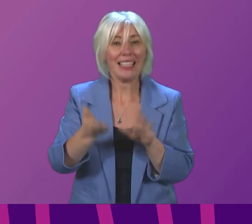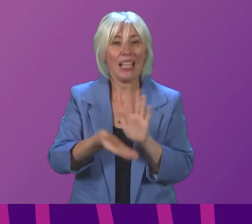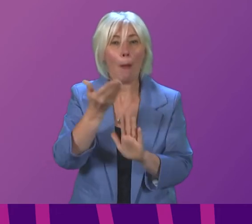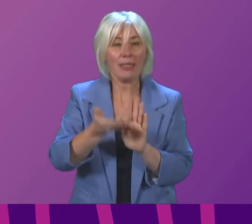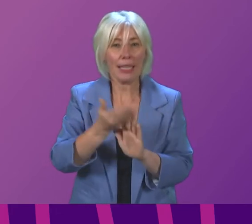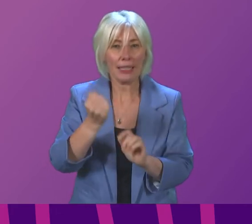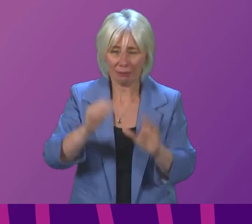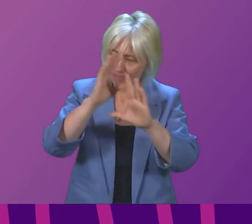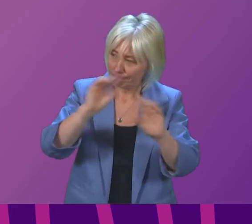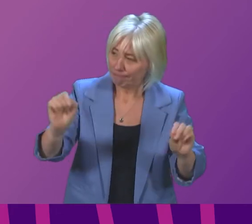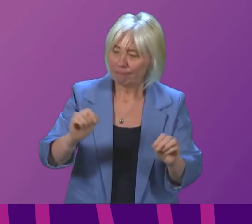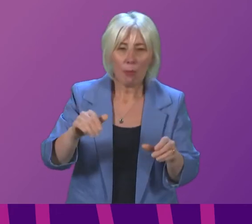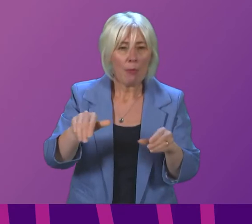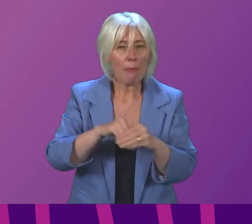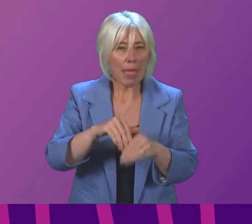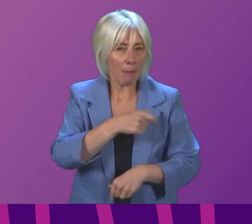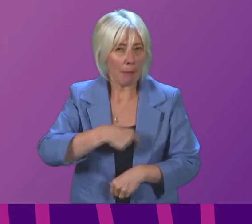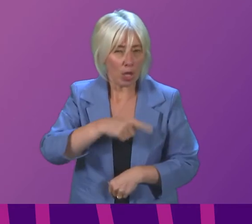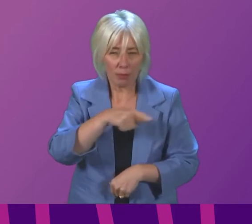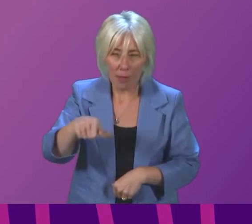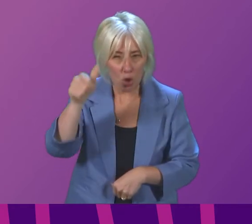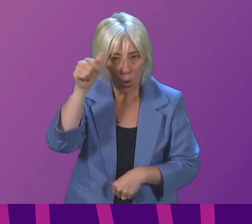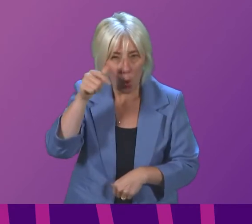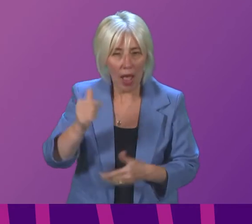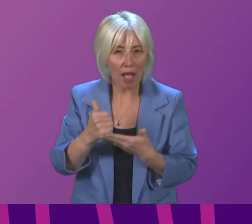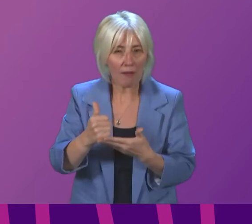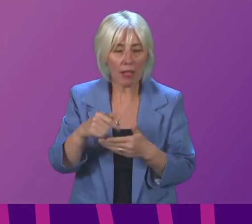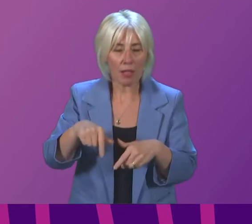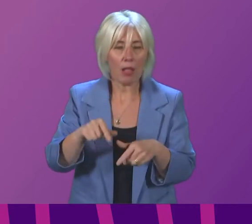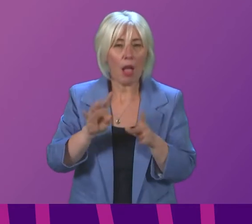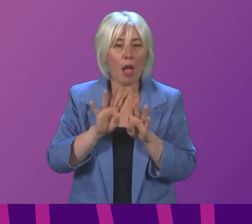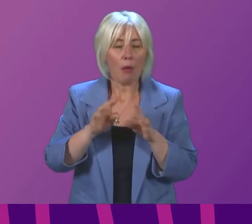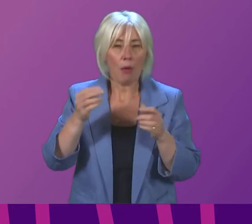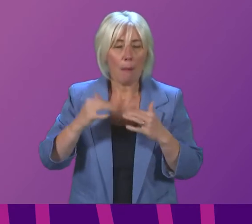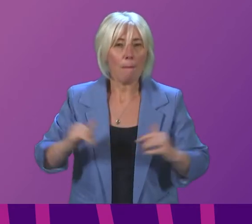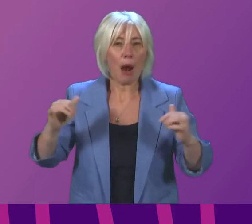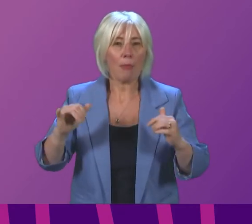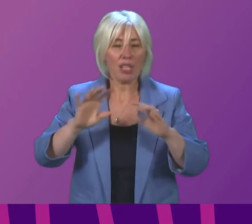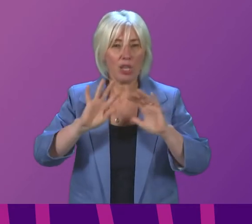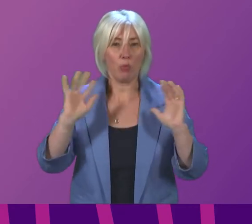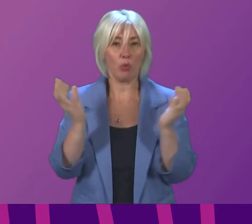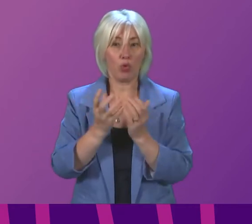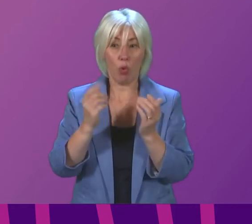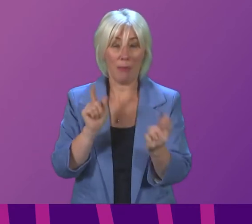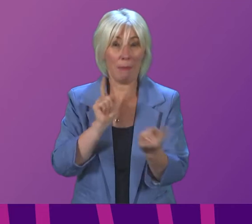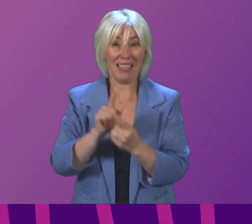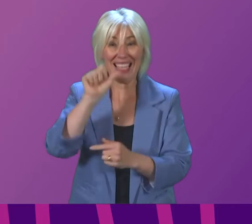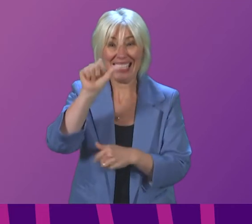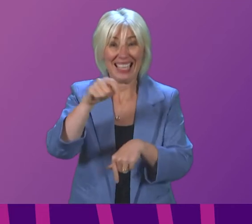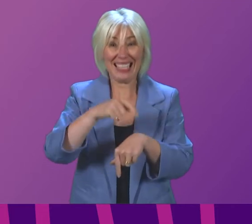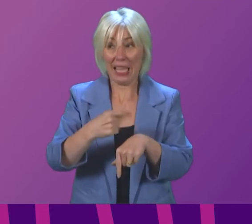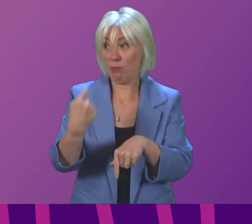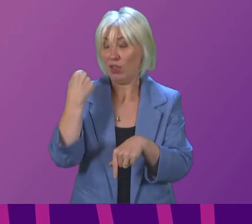members Members may find it helpful to know that the Parliamentary Bureau has met six times since Sunday since